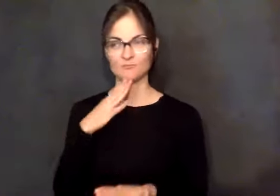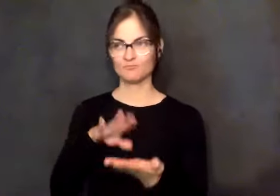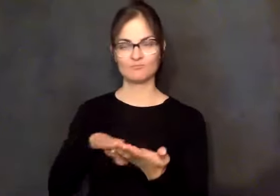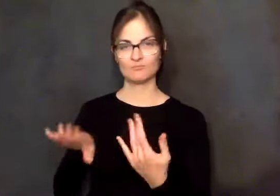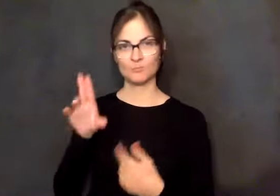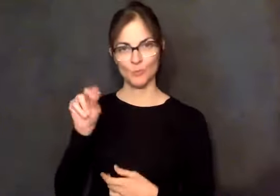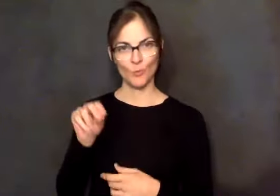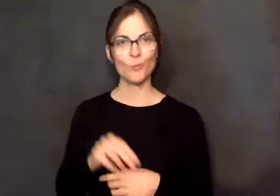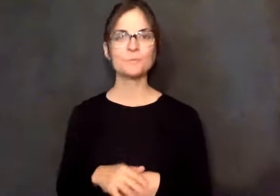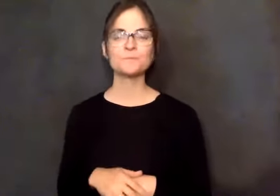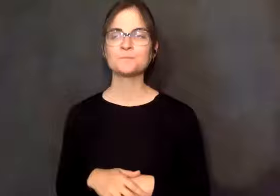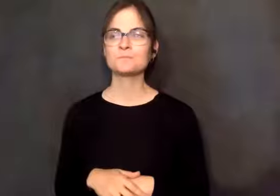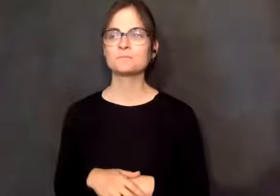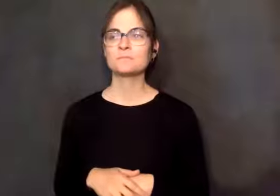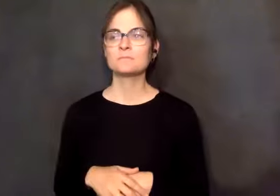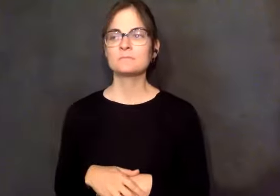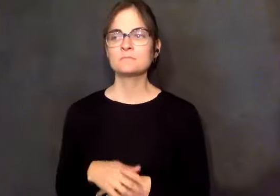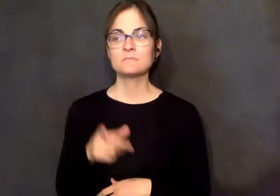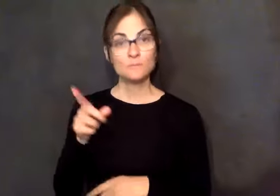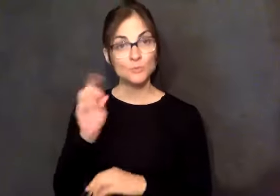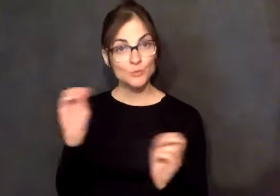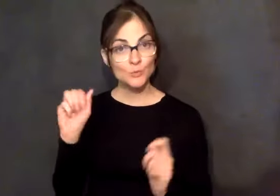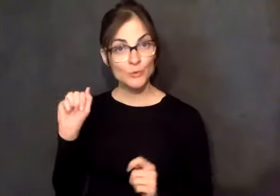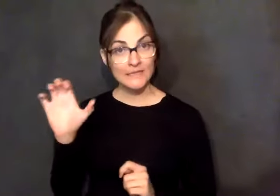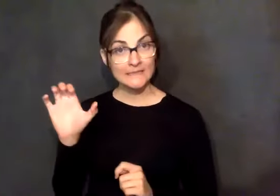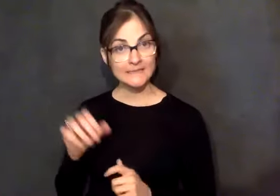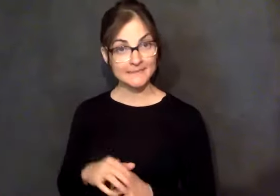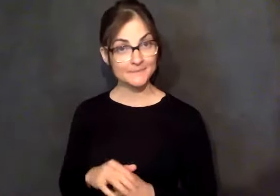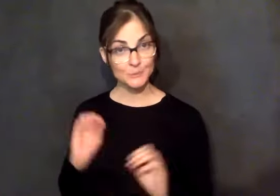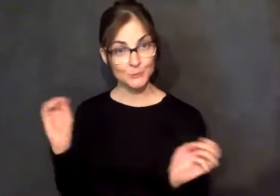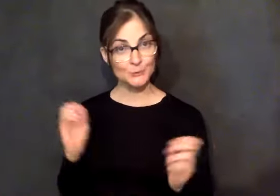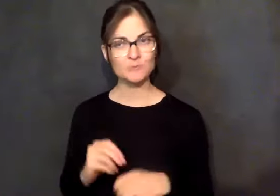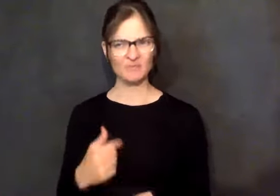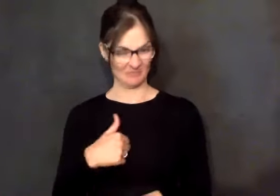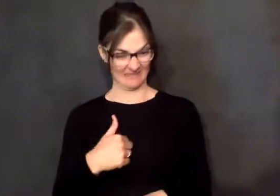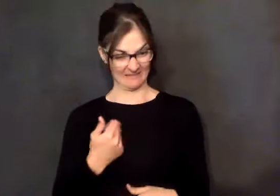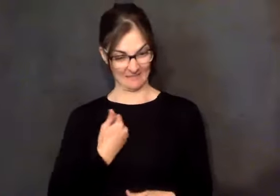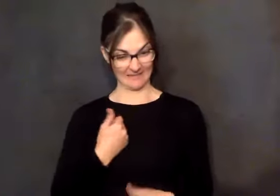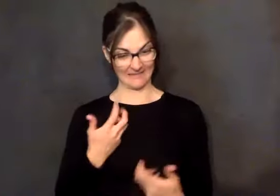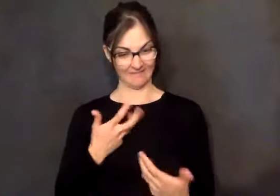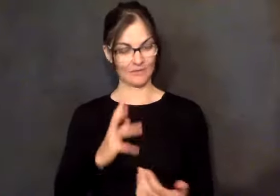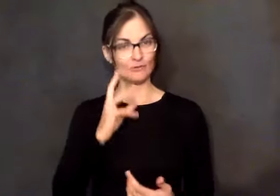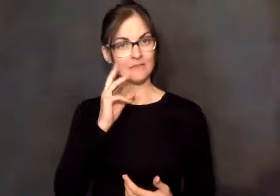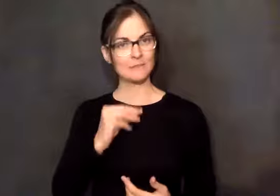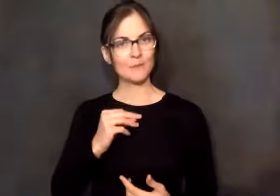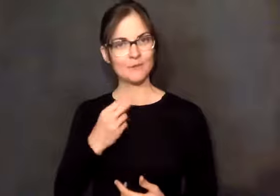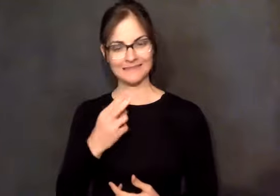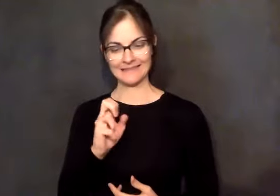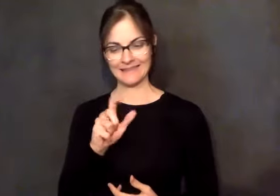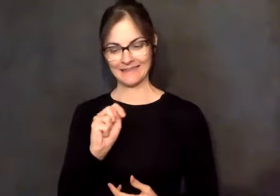air conditioning. I don't go anywhere without air conditioning. I've had a heat stroke. It's life threatening for me. And it's also very